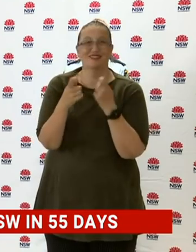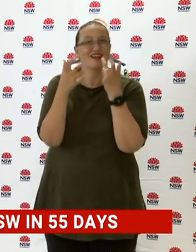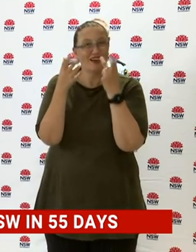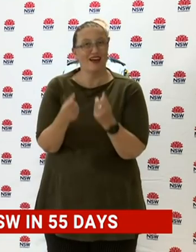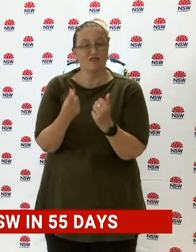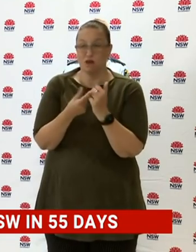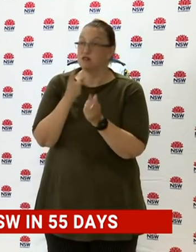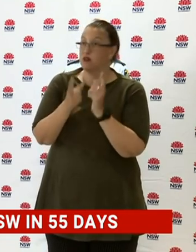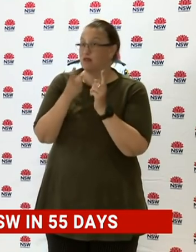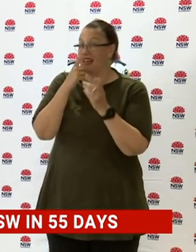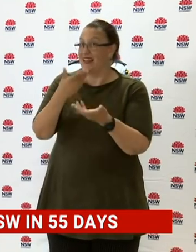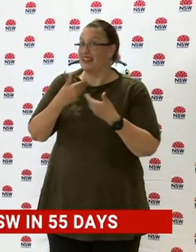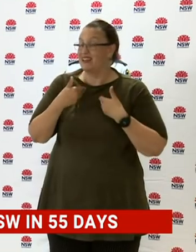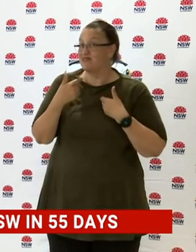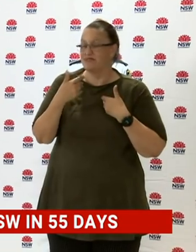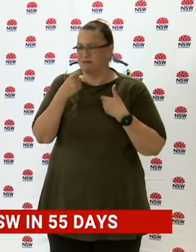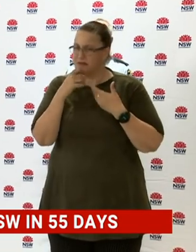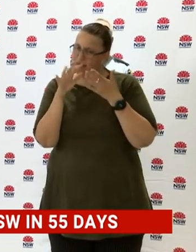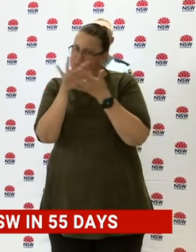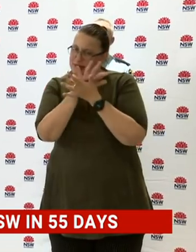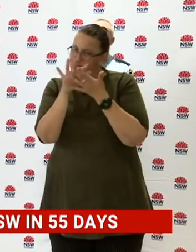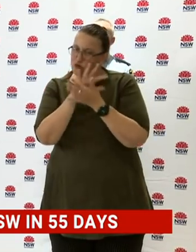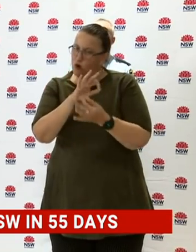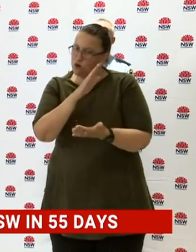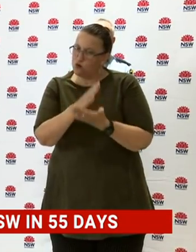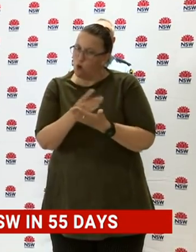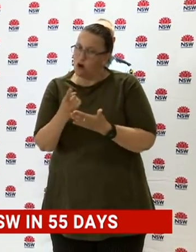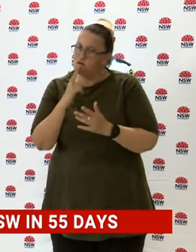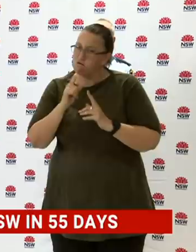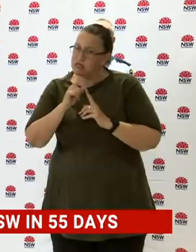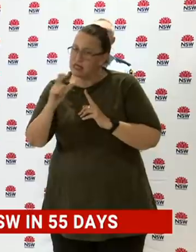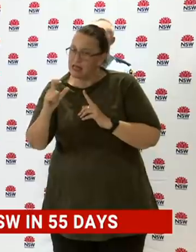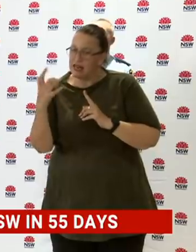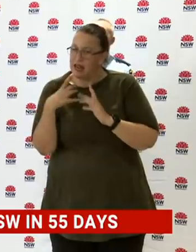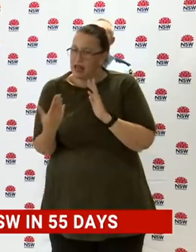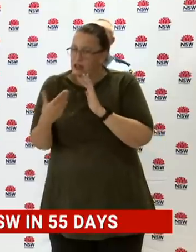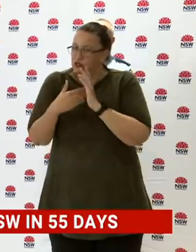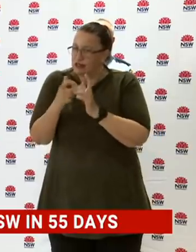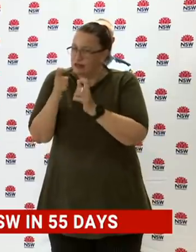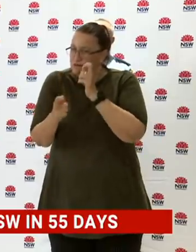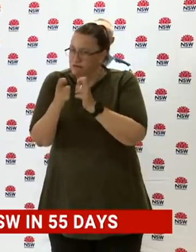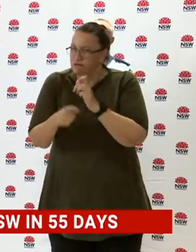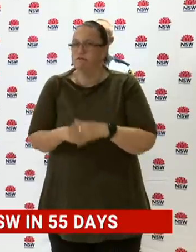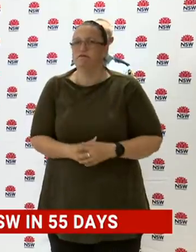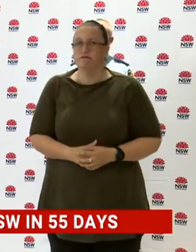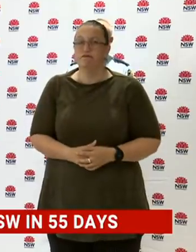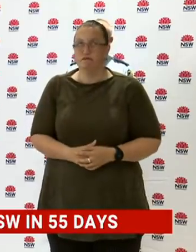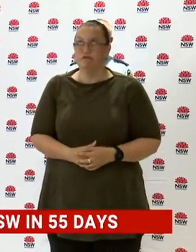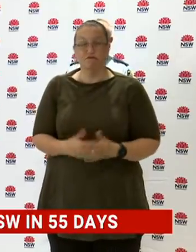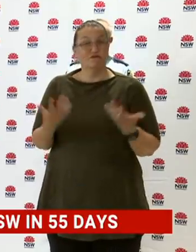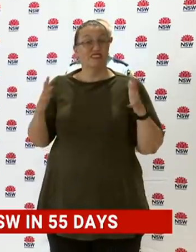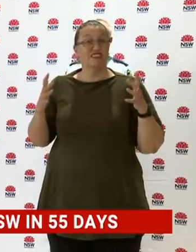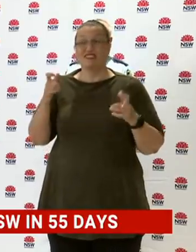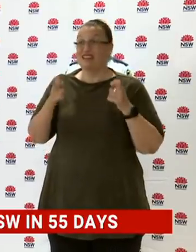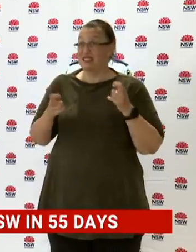does have results which need to be further clarified. Of course, that means we do follow-up testing. That follow-up testing has been undertaken.